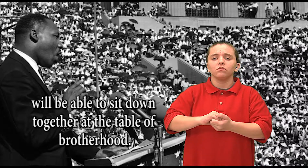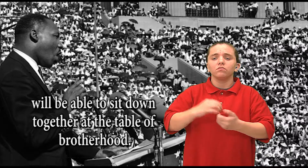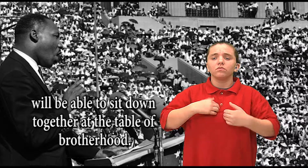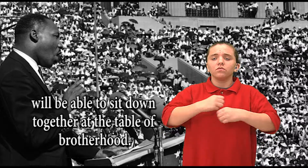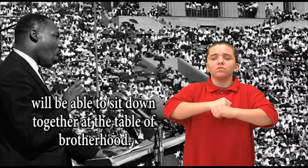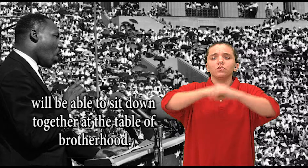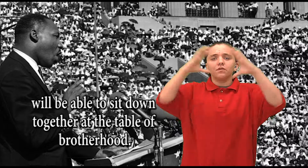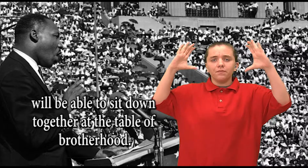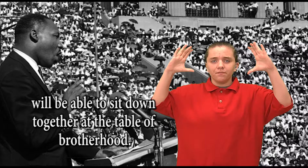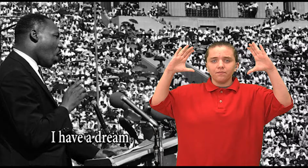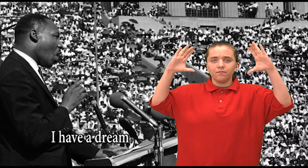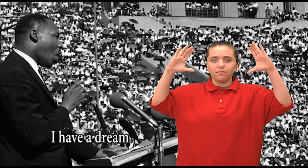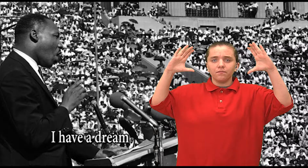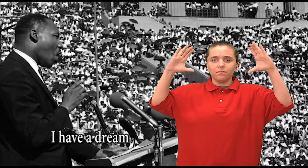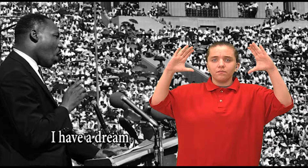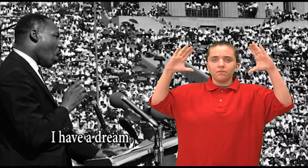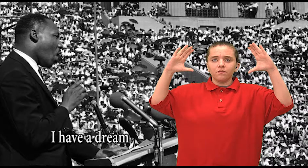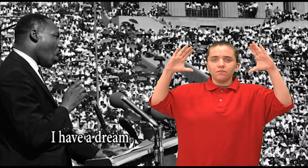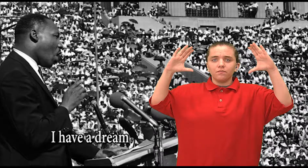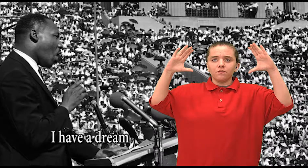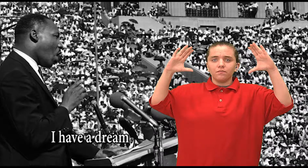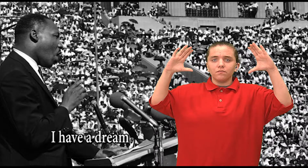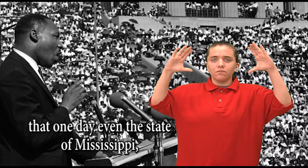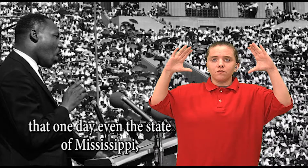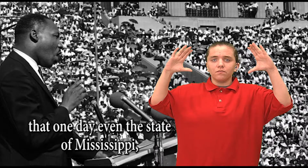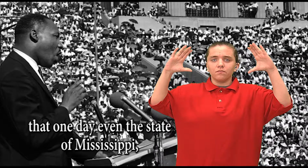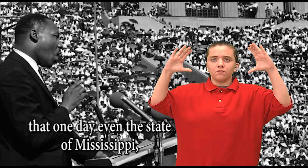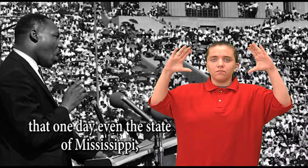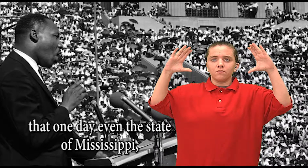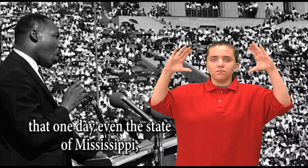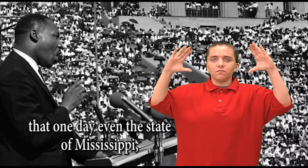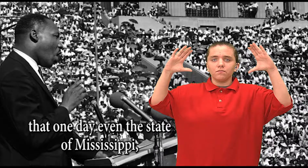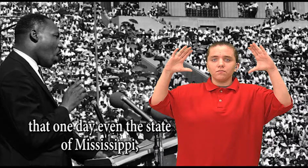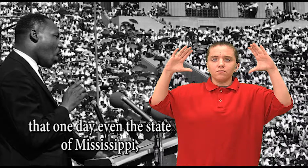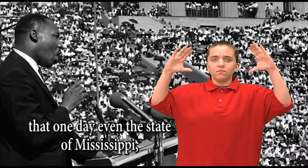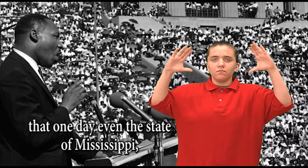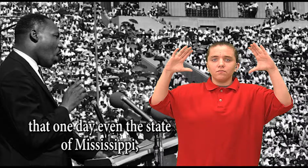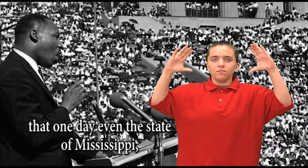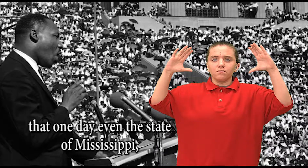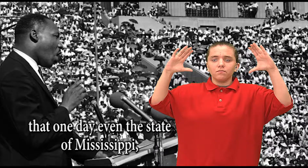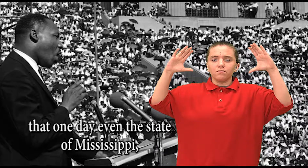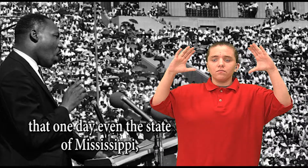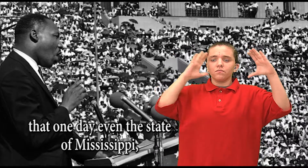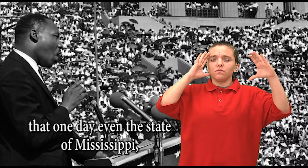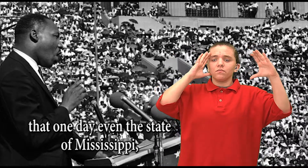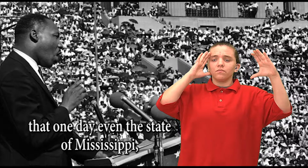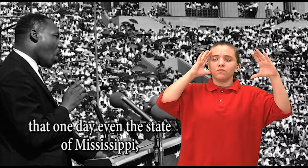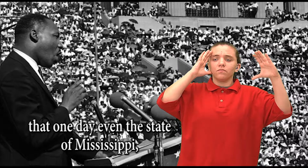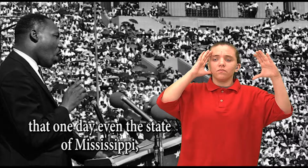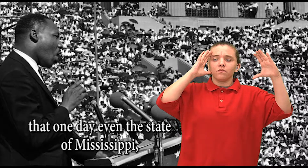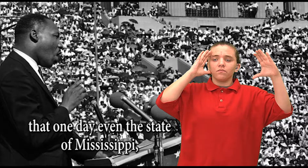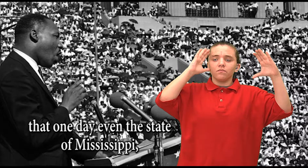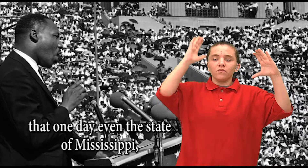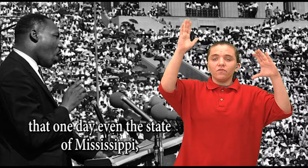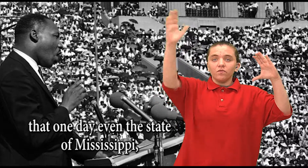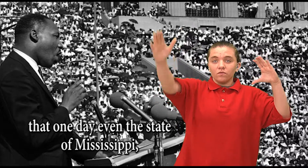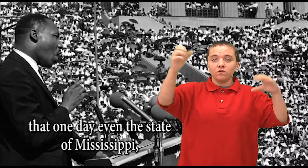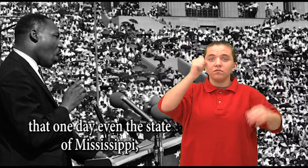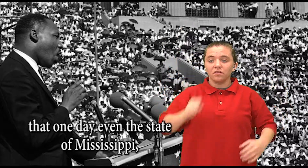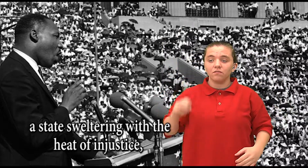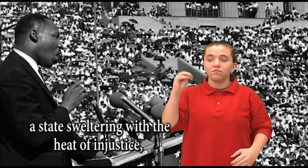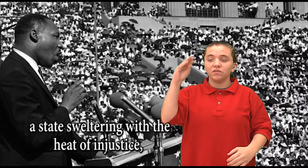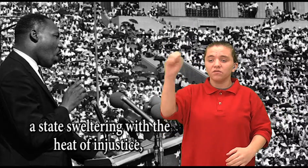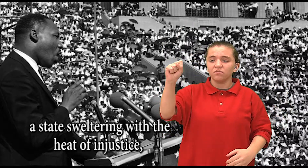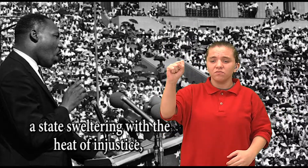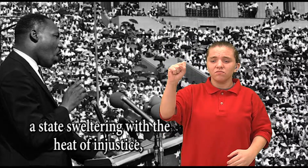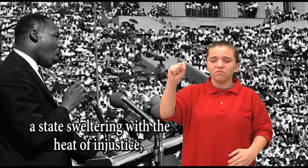at the table of brotherhood. I have a dream that one day even the state of